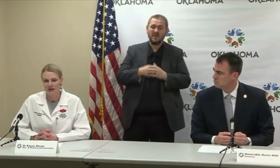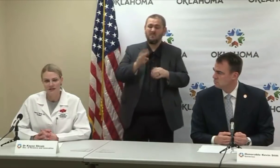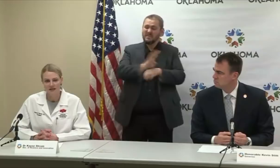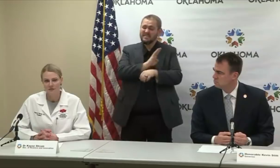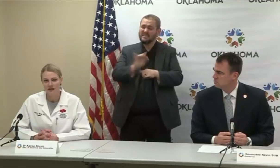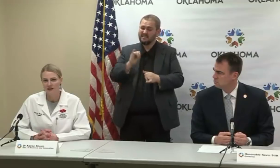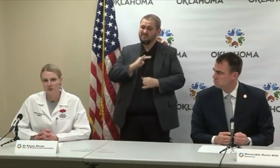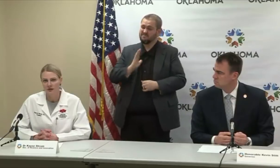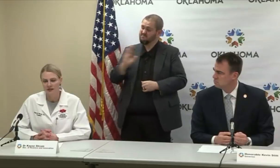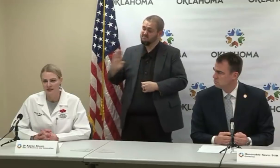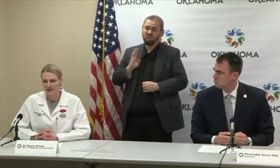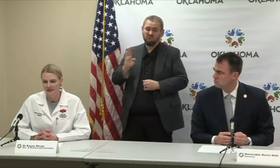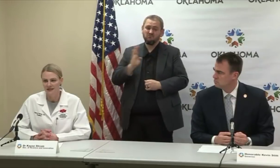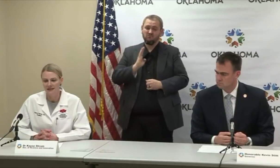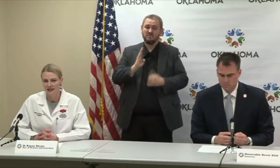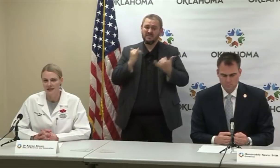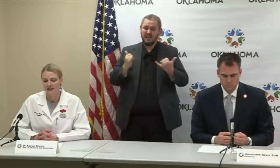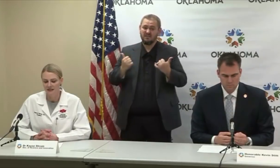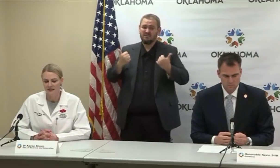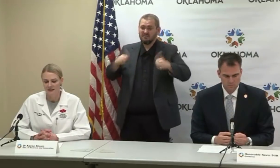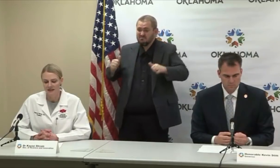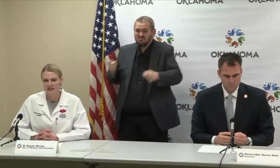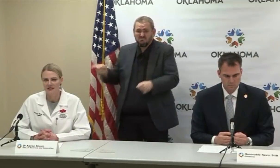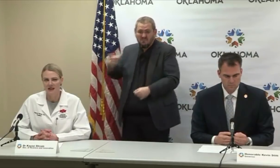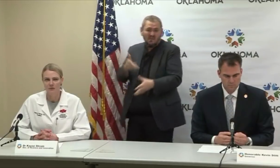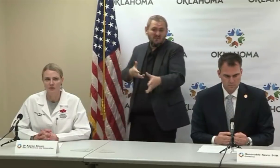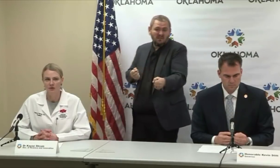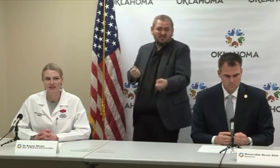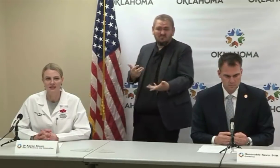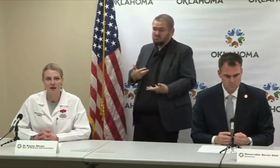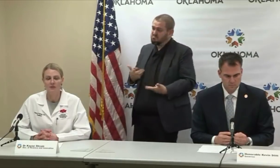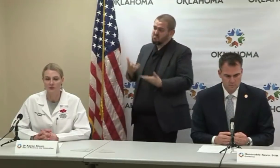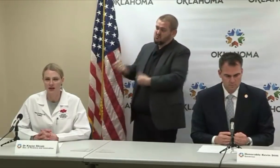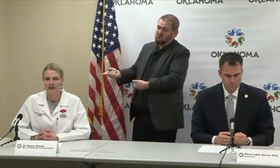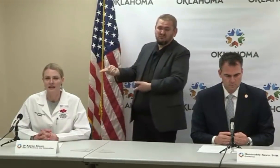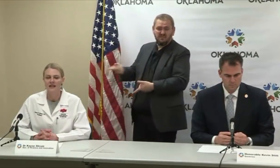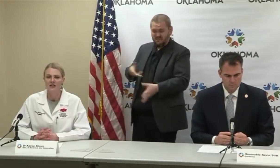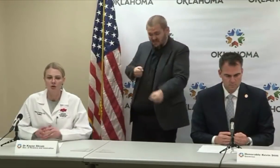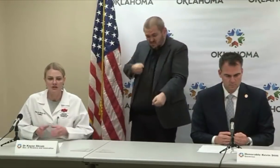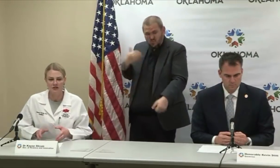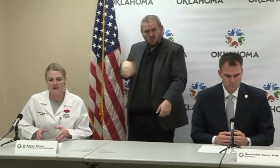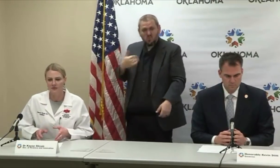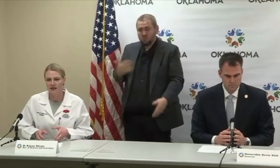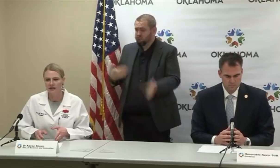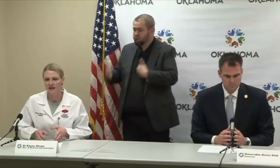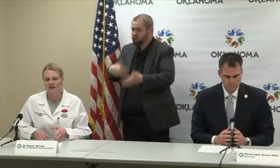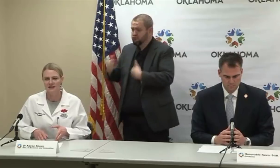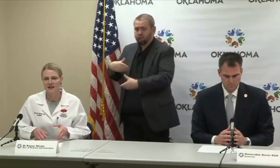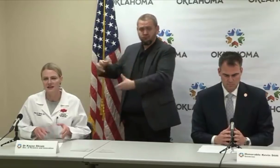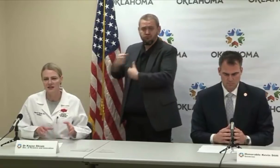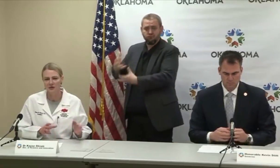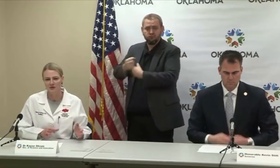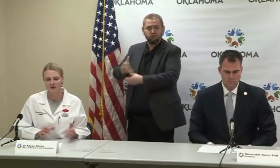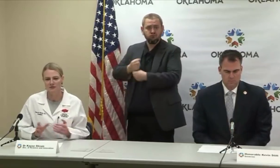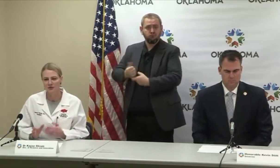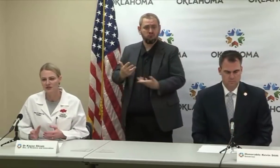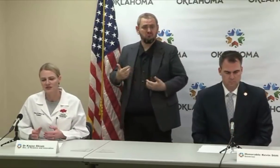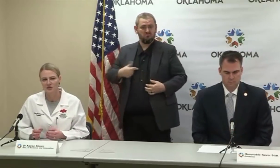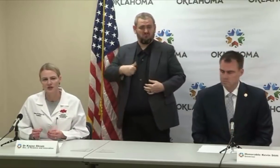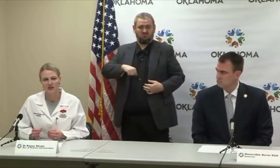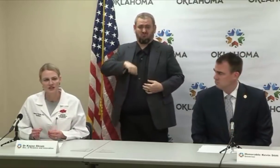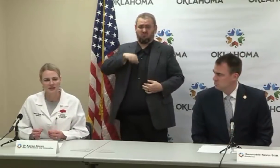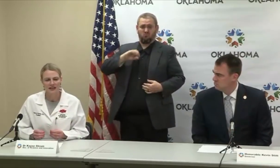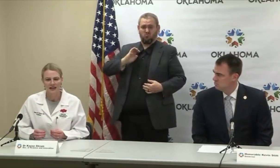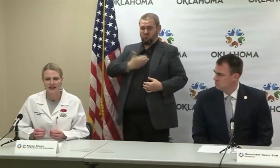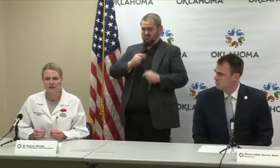team and staying behind the work that they did in getting the testing capabilities up and running. You also have to recognize that, you know, it's a fluid